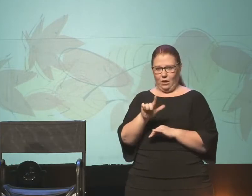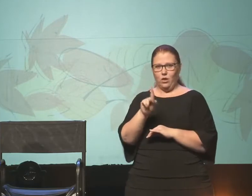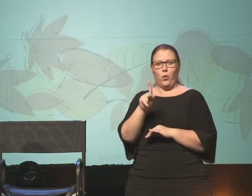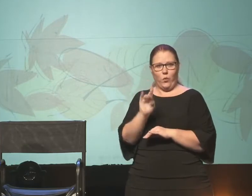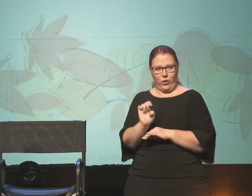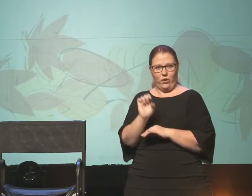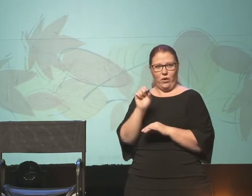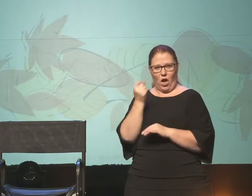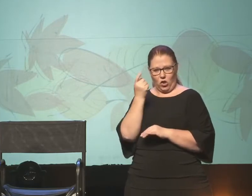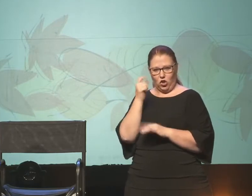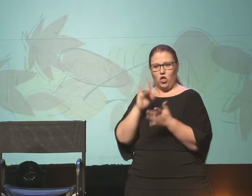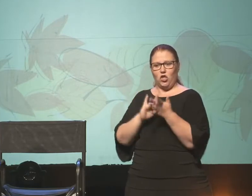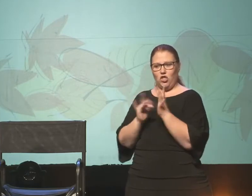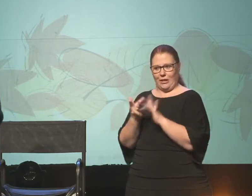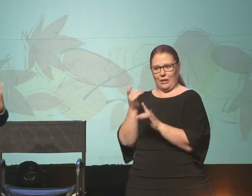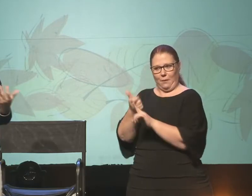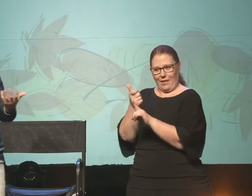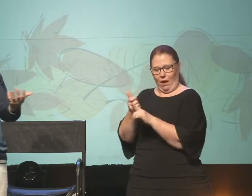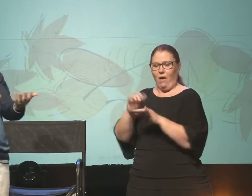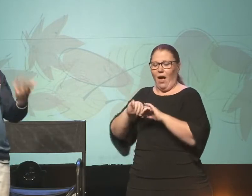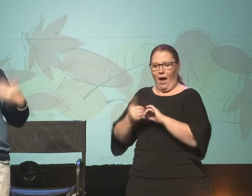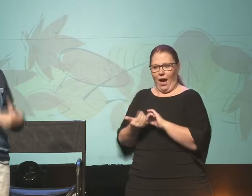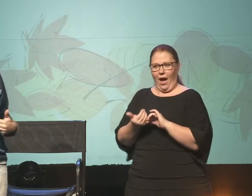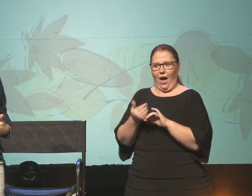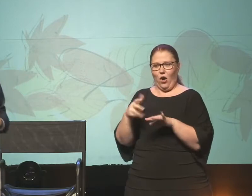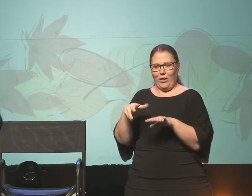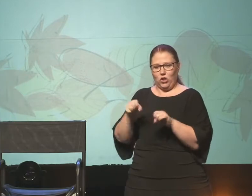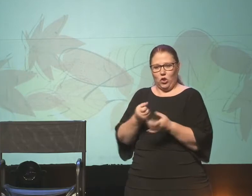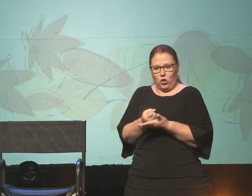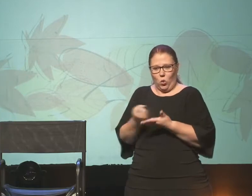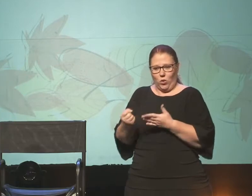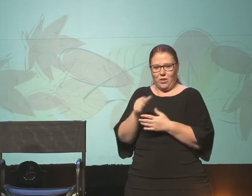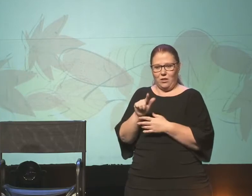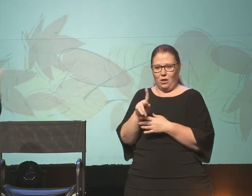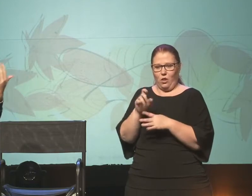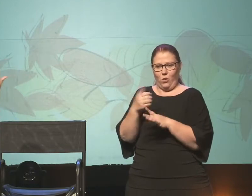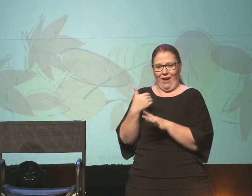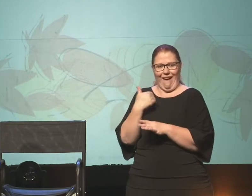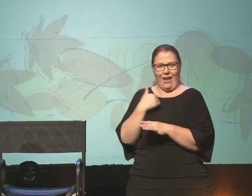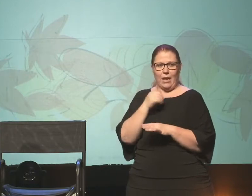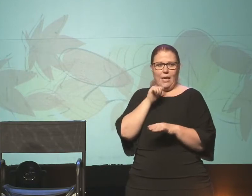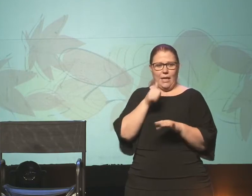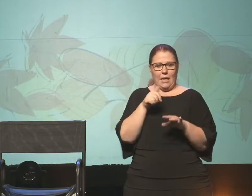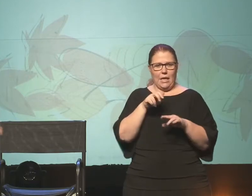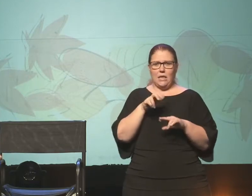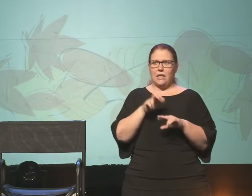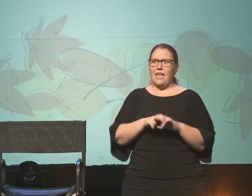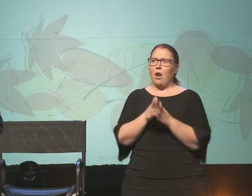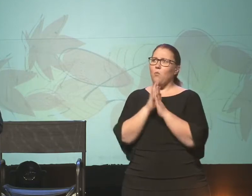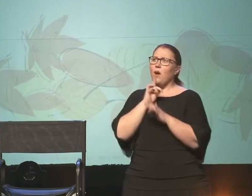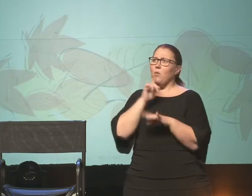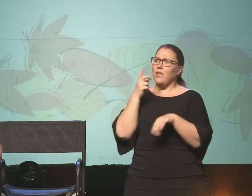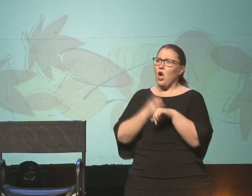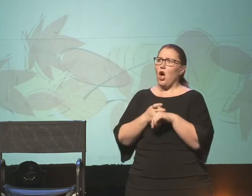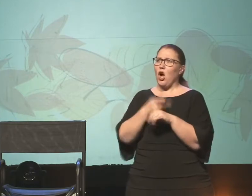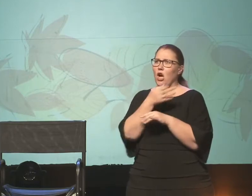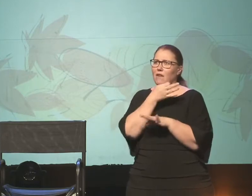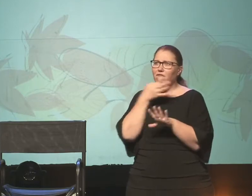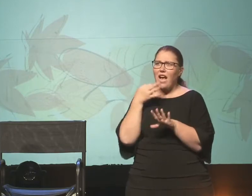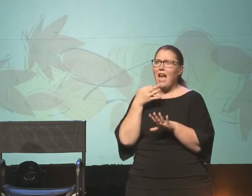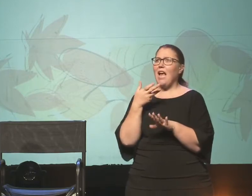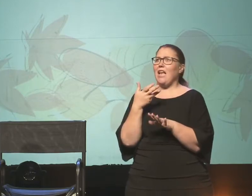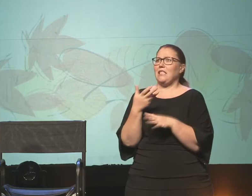writer, understood Jesus, how he took sources that Luke had. Luke didn't sit down and pray real hard and fast